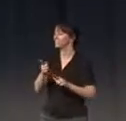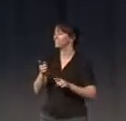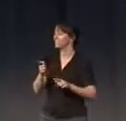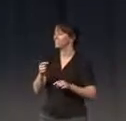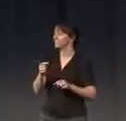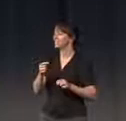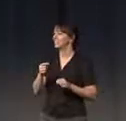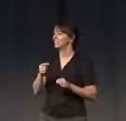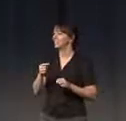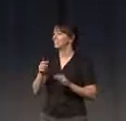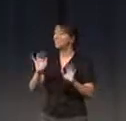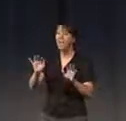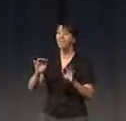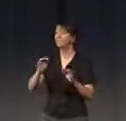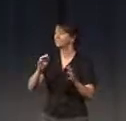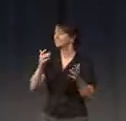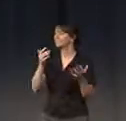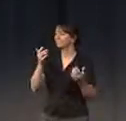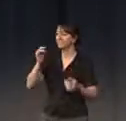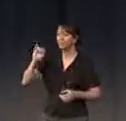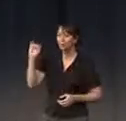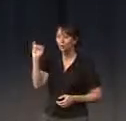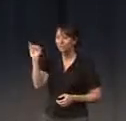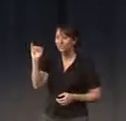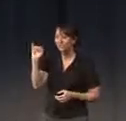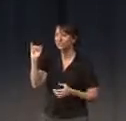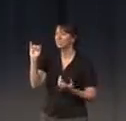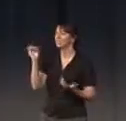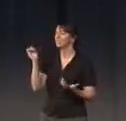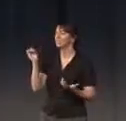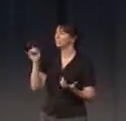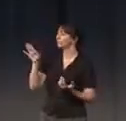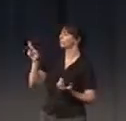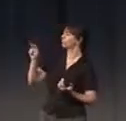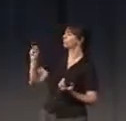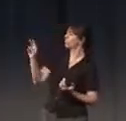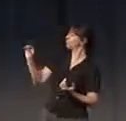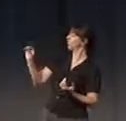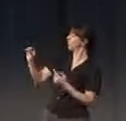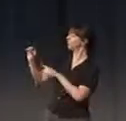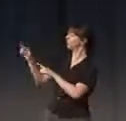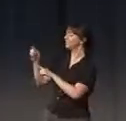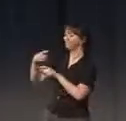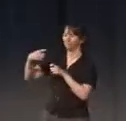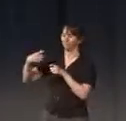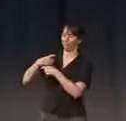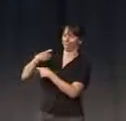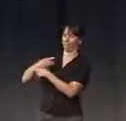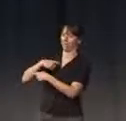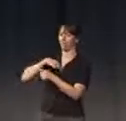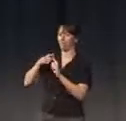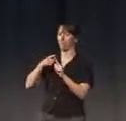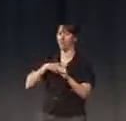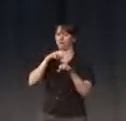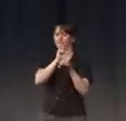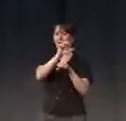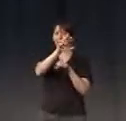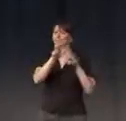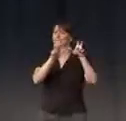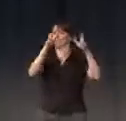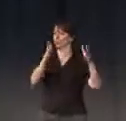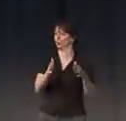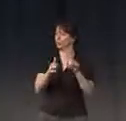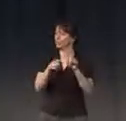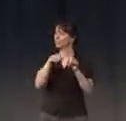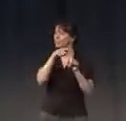for the insurance also. And I think so Bruno also was having fun of my mountaineers. It's people who live in the